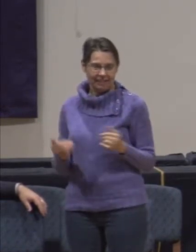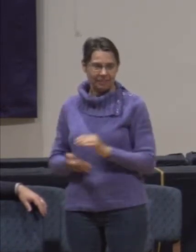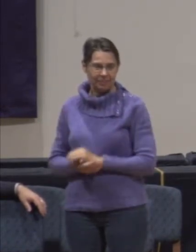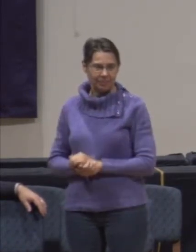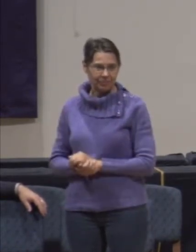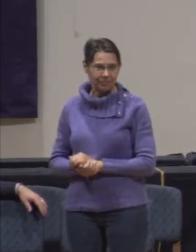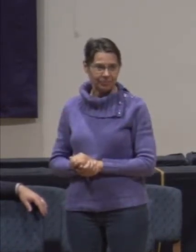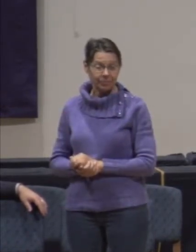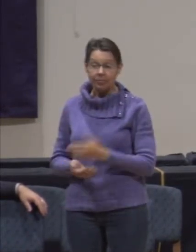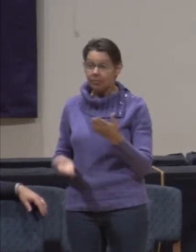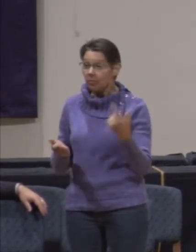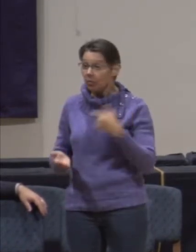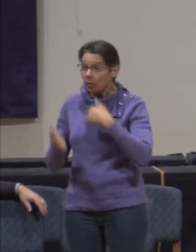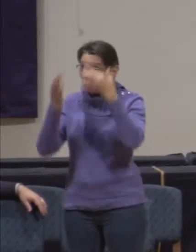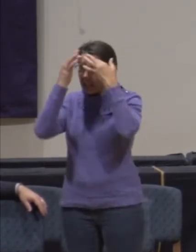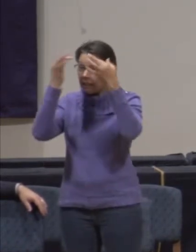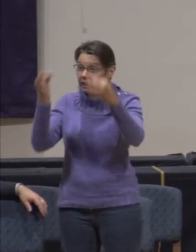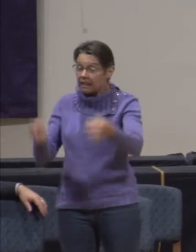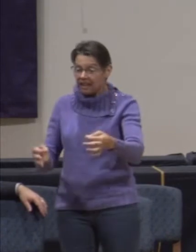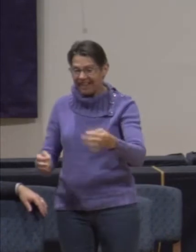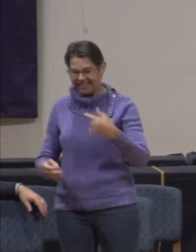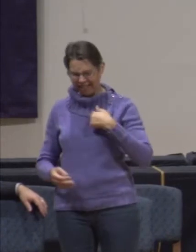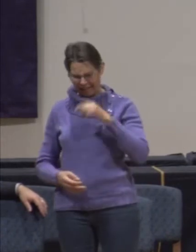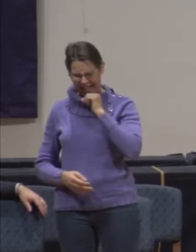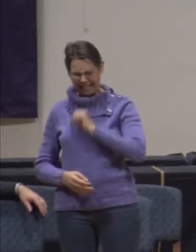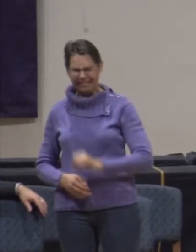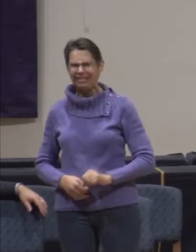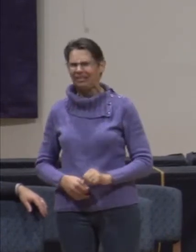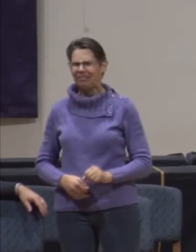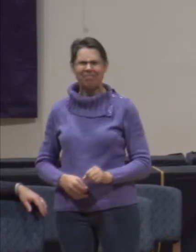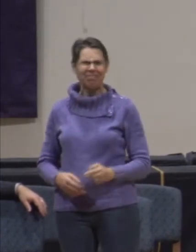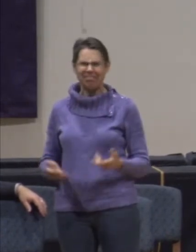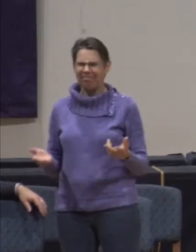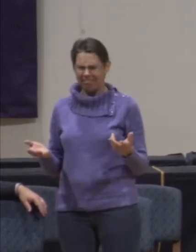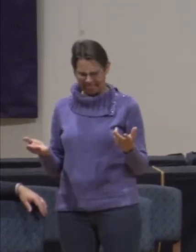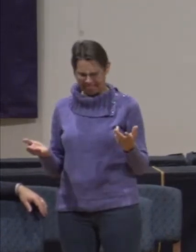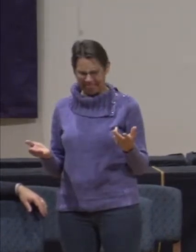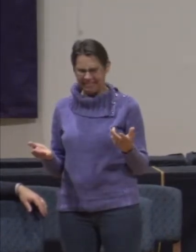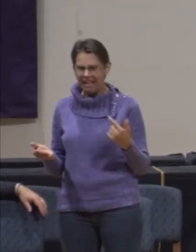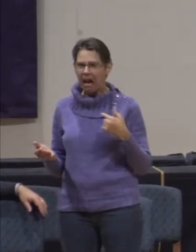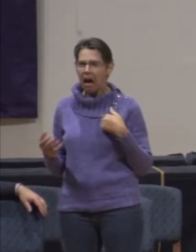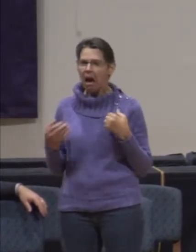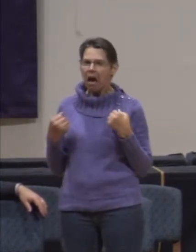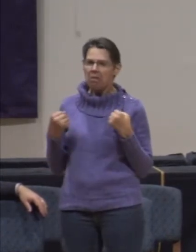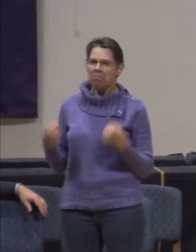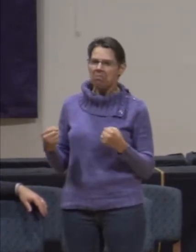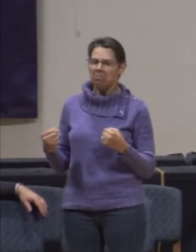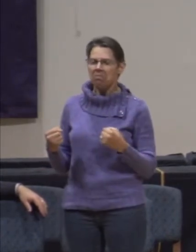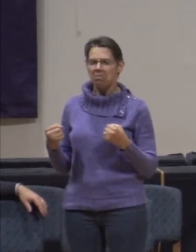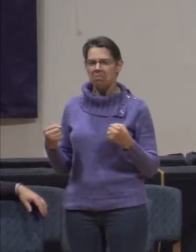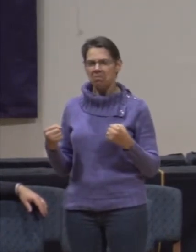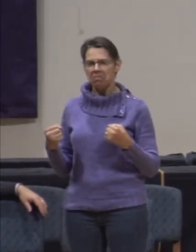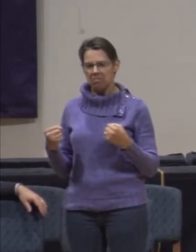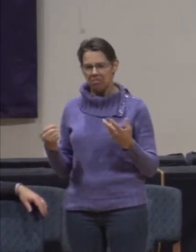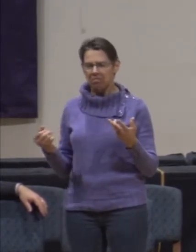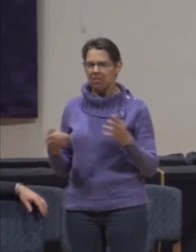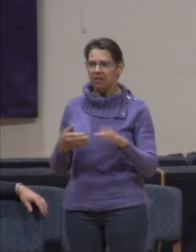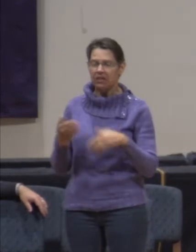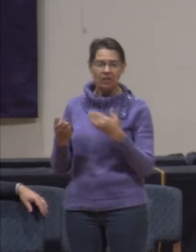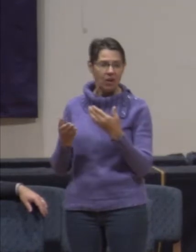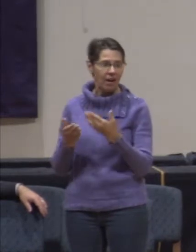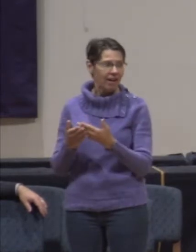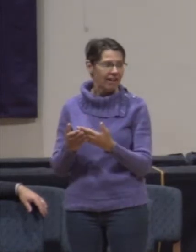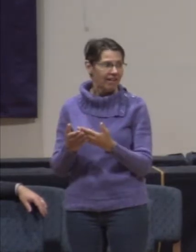We may decide that we're of a certain age and we have a particular strength of health. And so all of this,